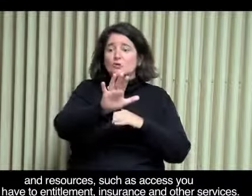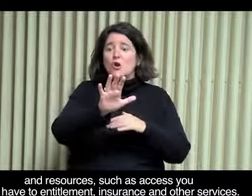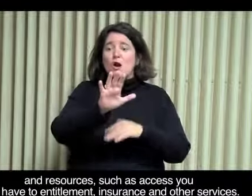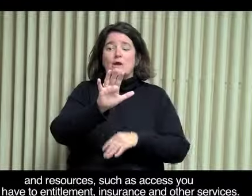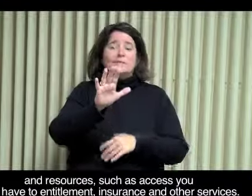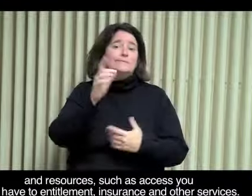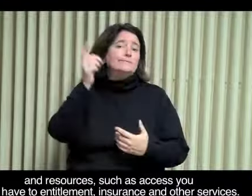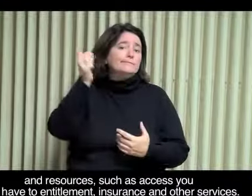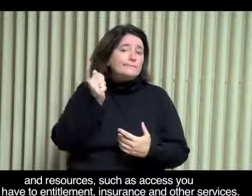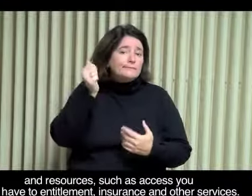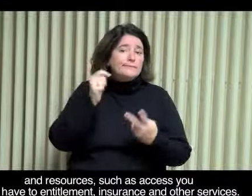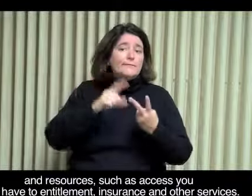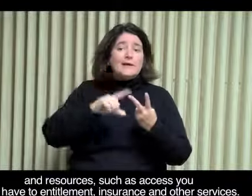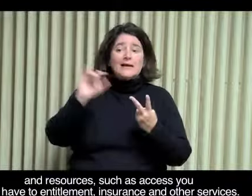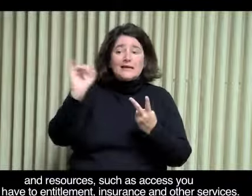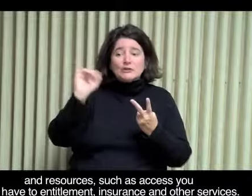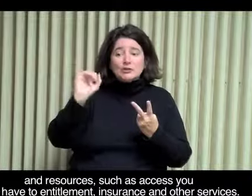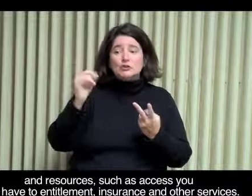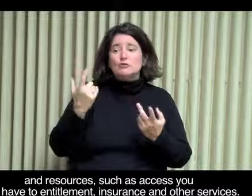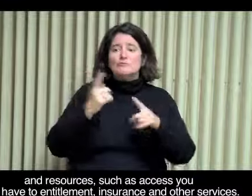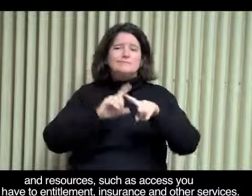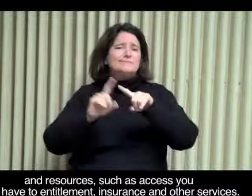to entitlement, insurance, and other services.